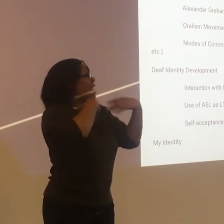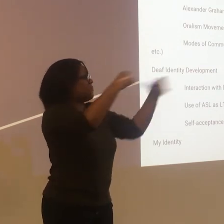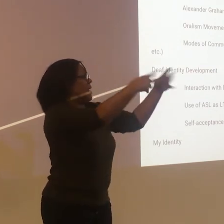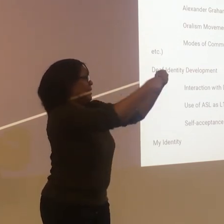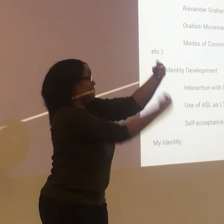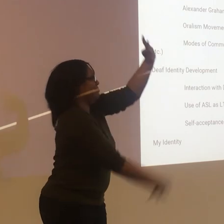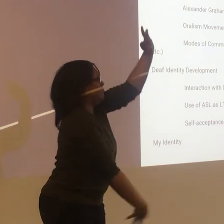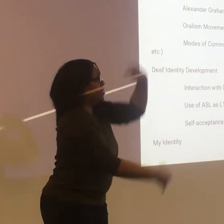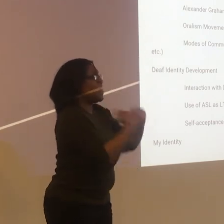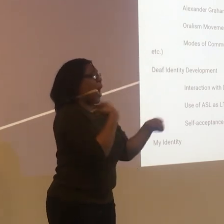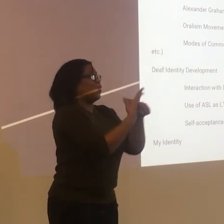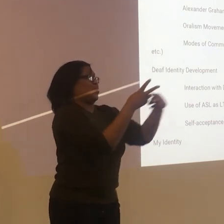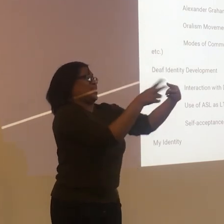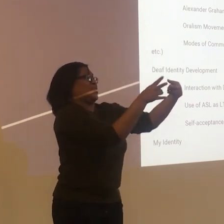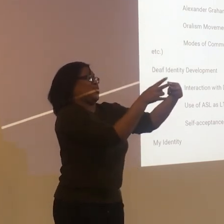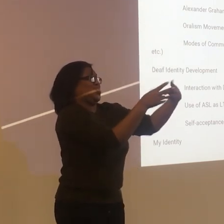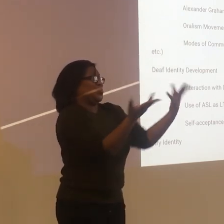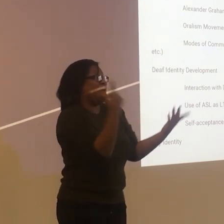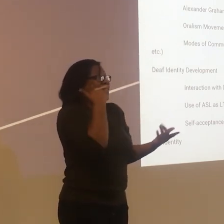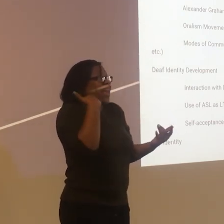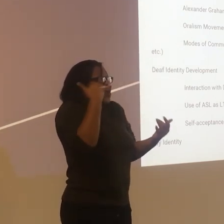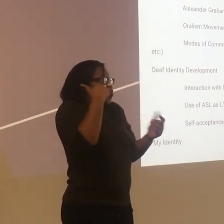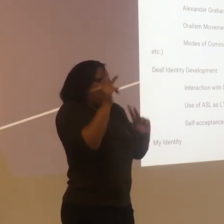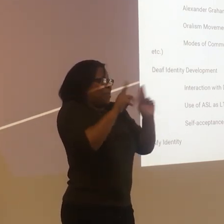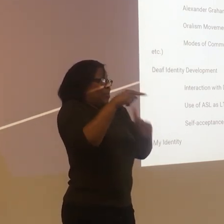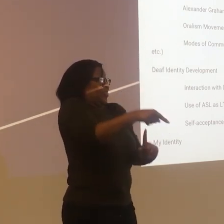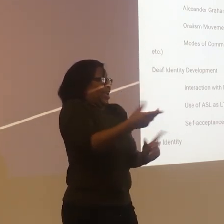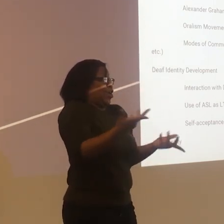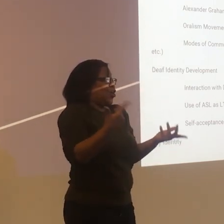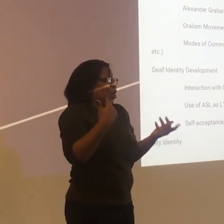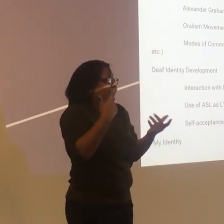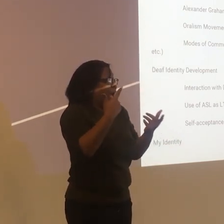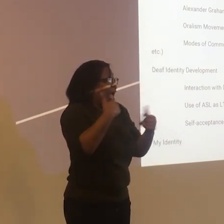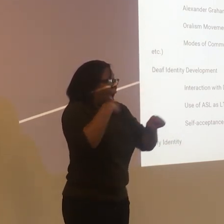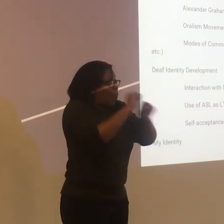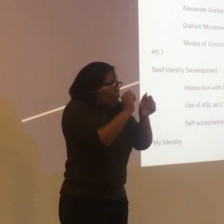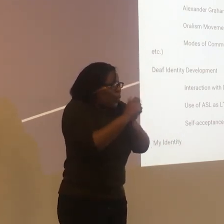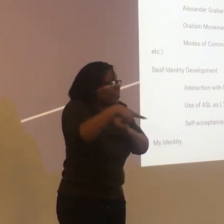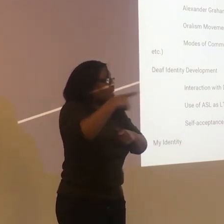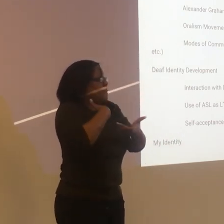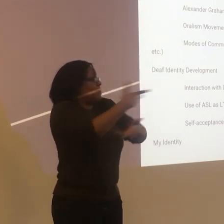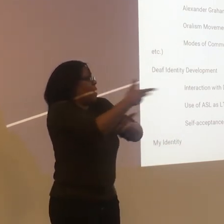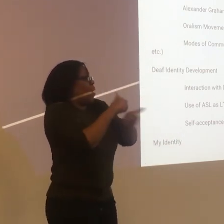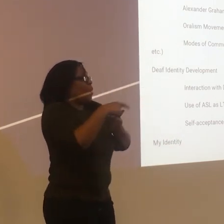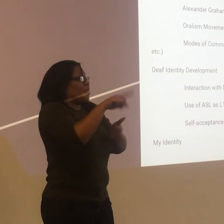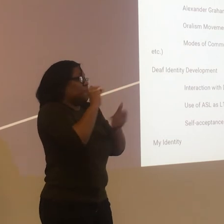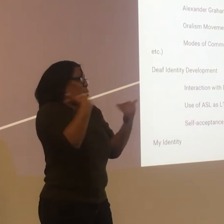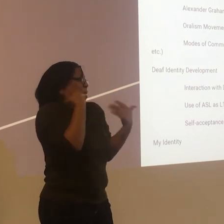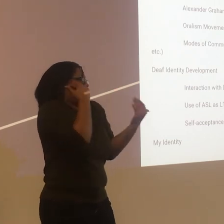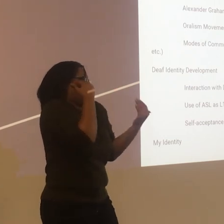Maybe I just use those two more than the others. But there's a lot of them. There's a lot of them. And I do work with them.